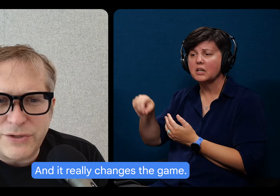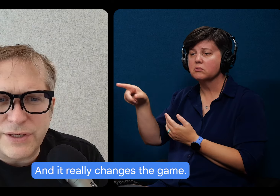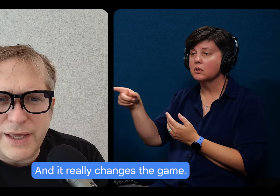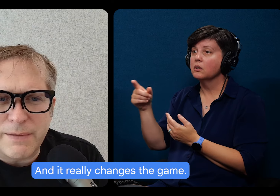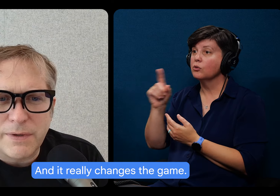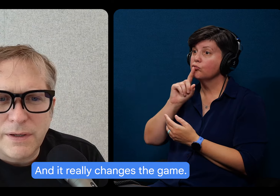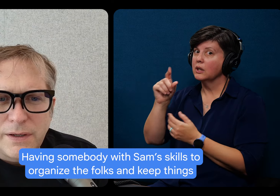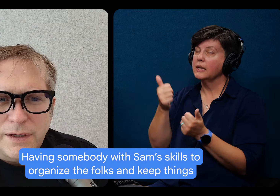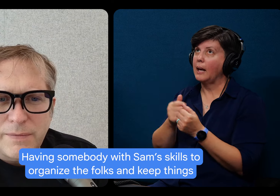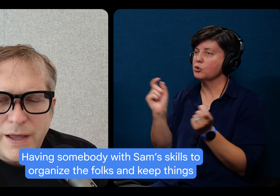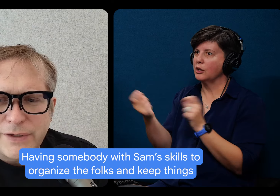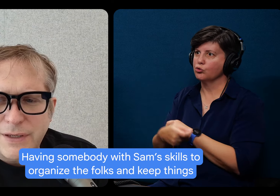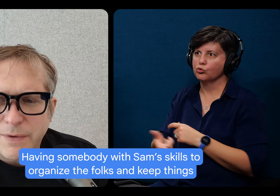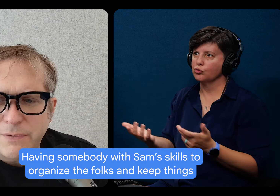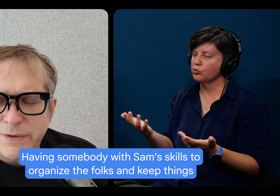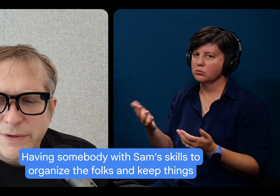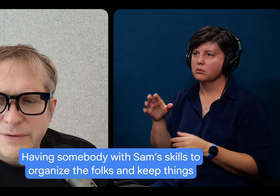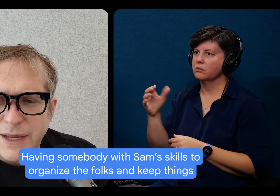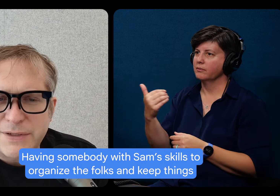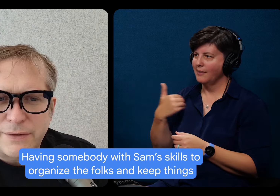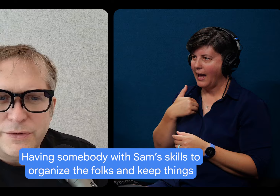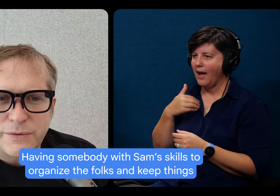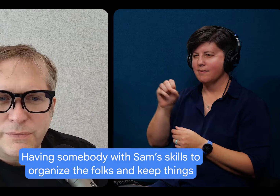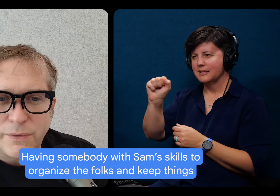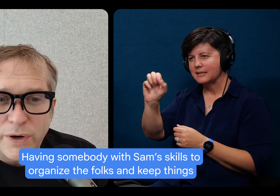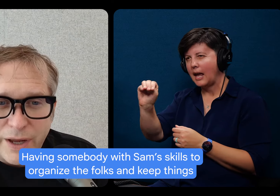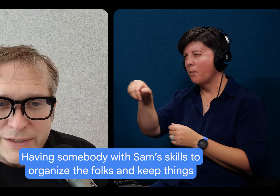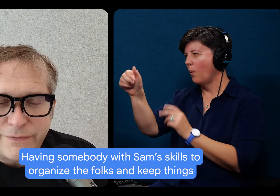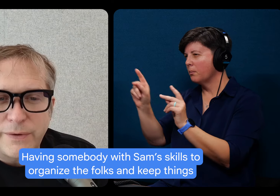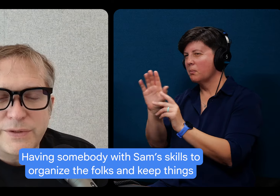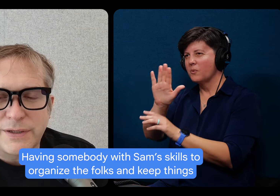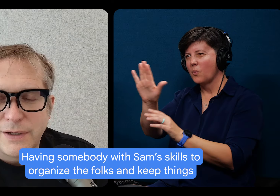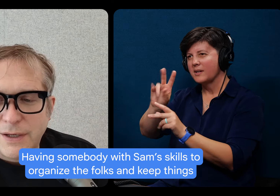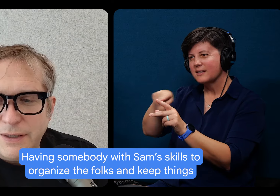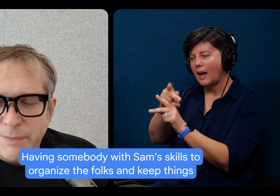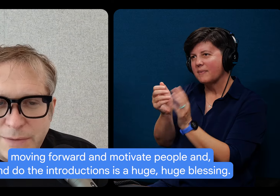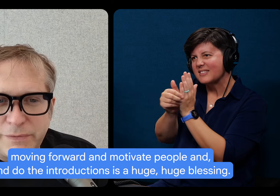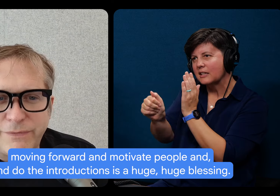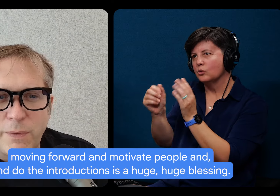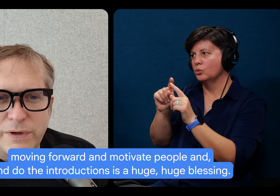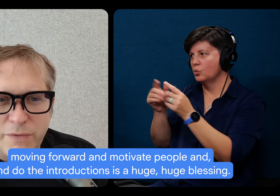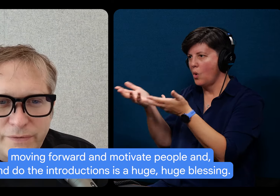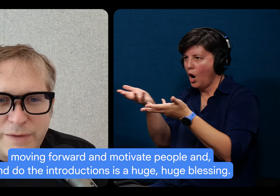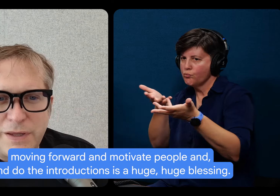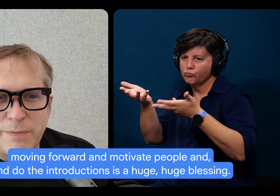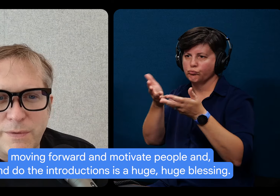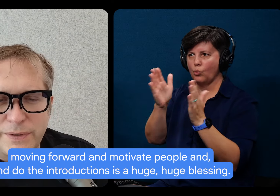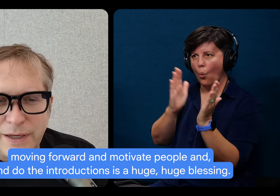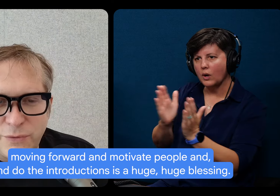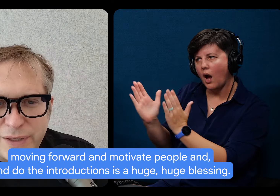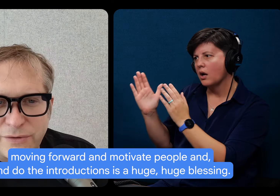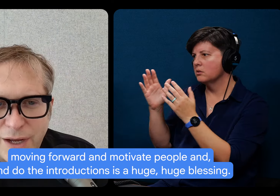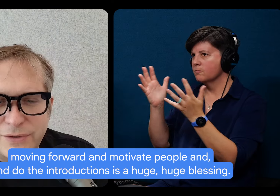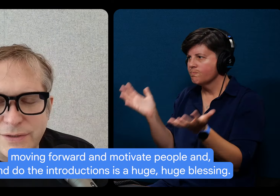really changes the game. having somebody with Sam's skills to organize the folks and keep things moving forward and motivate people